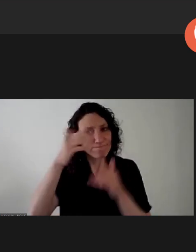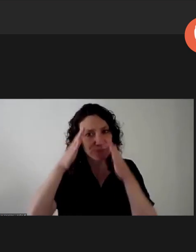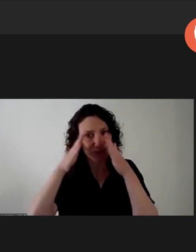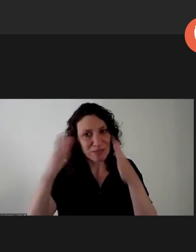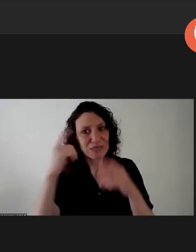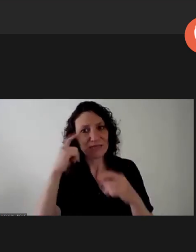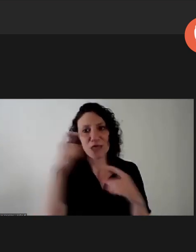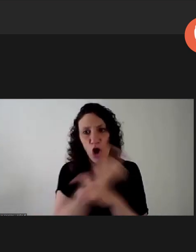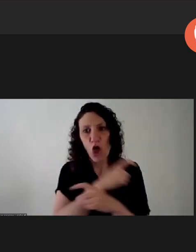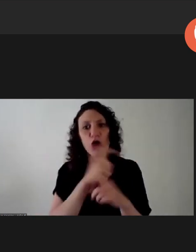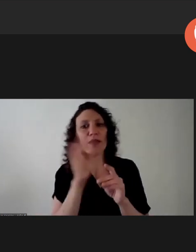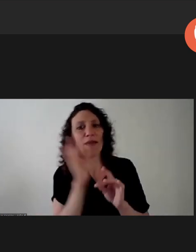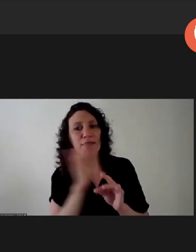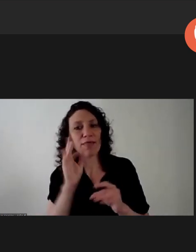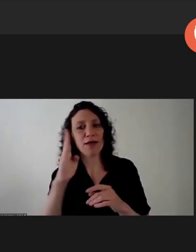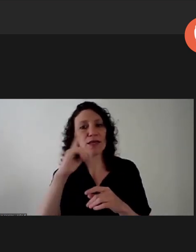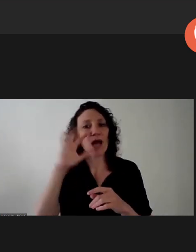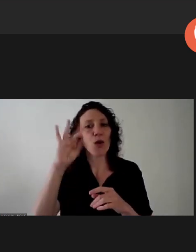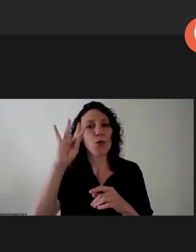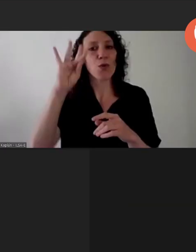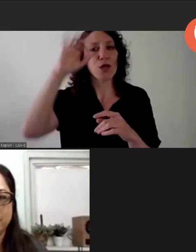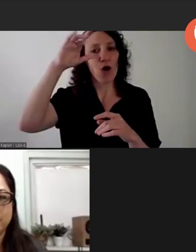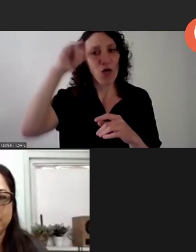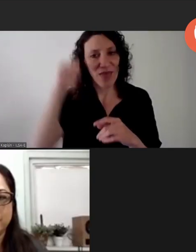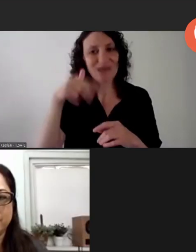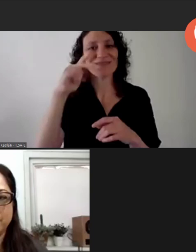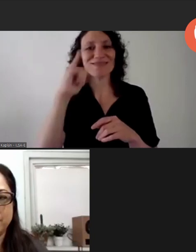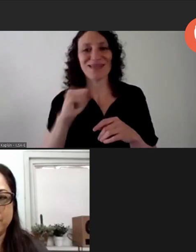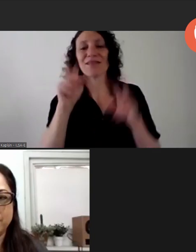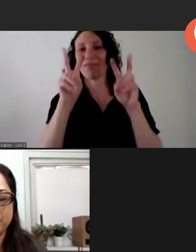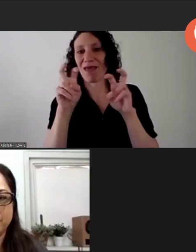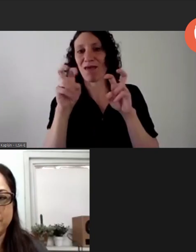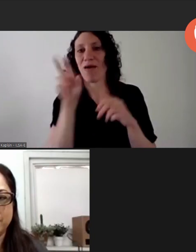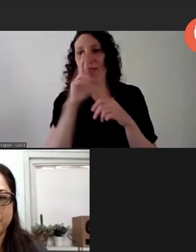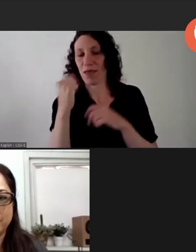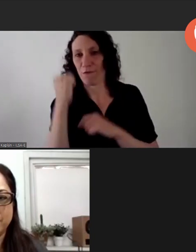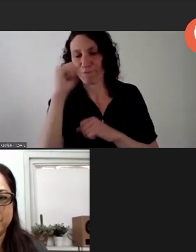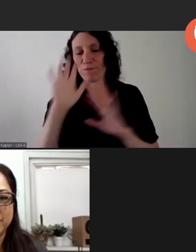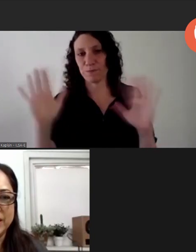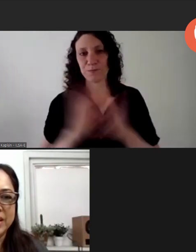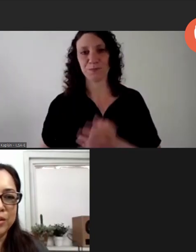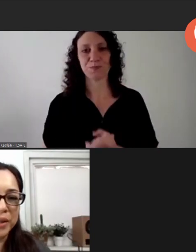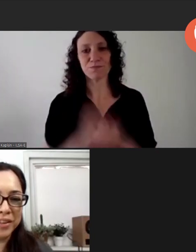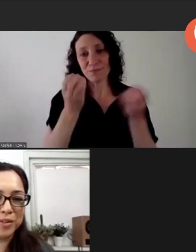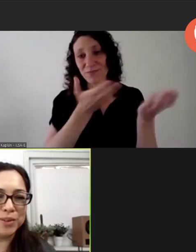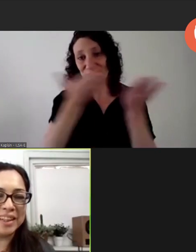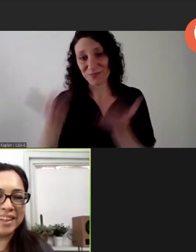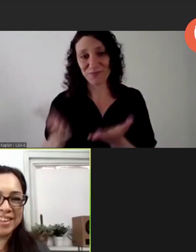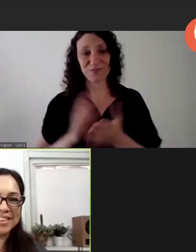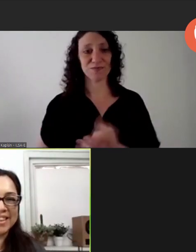she specializes in clinical psychology and focuses on a gender perspective welcome analia